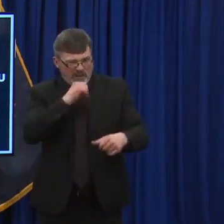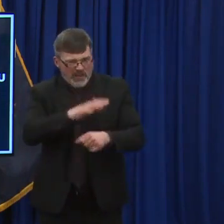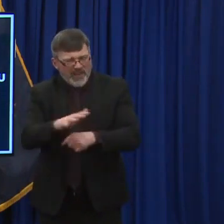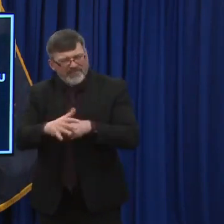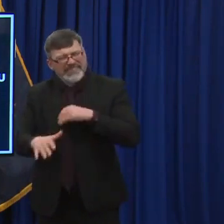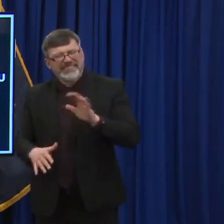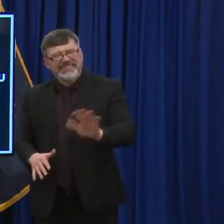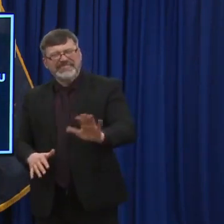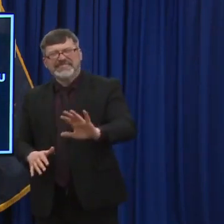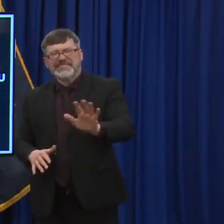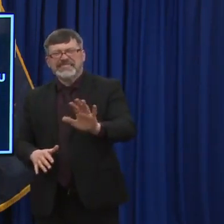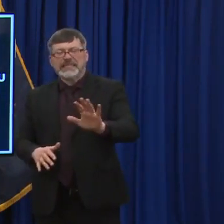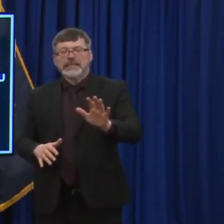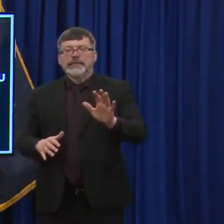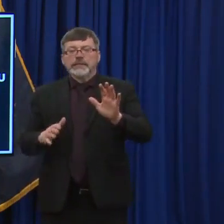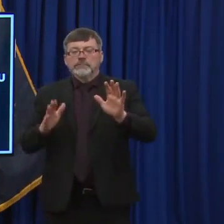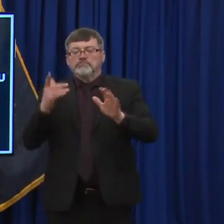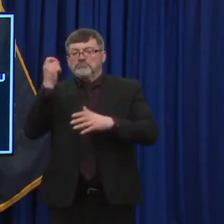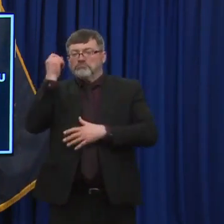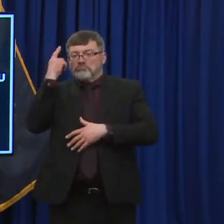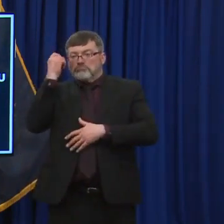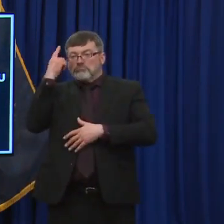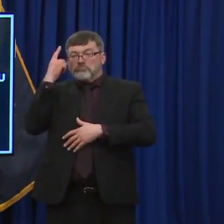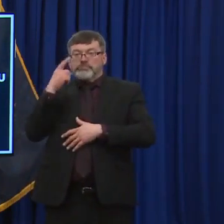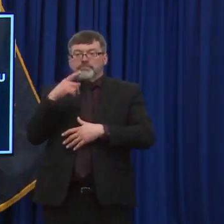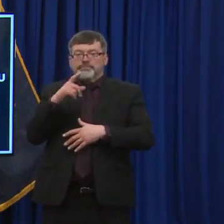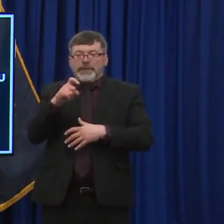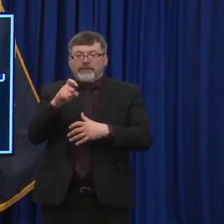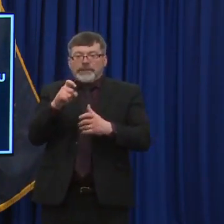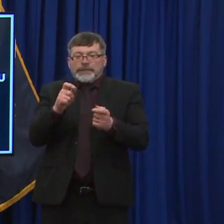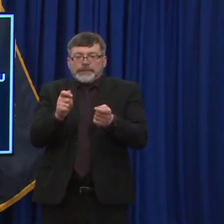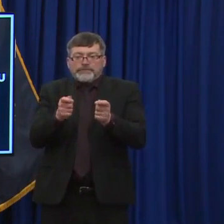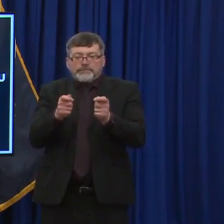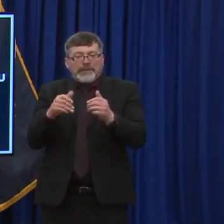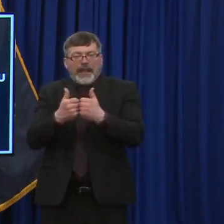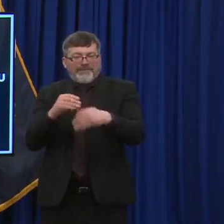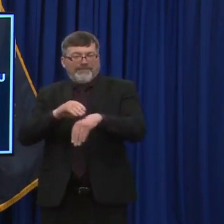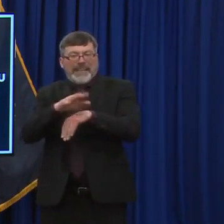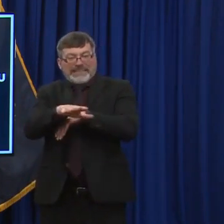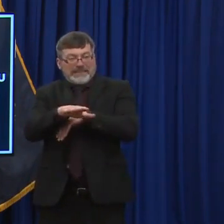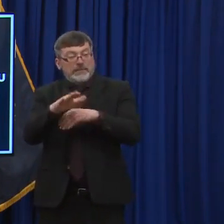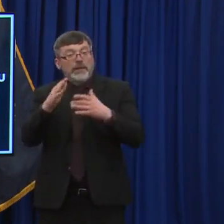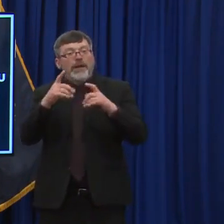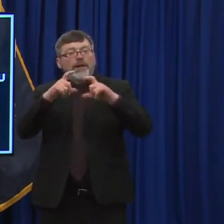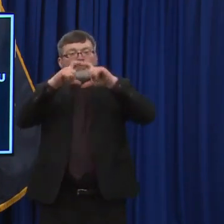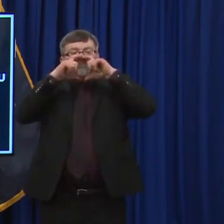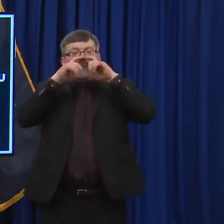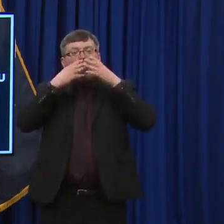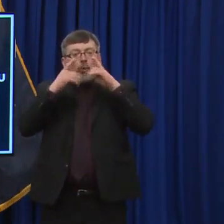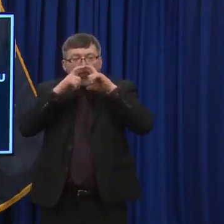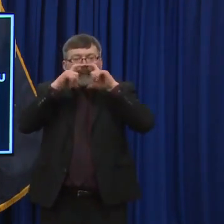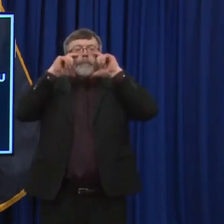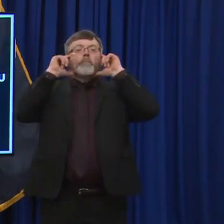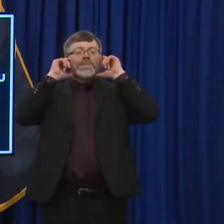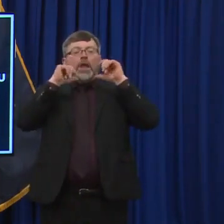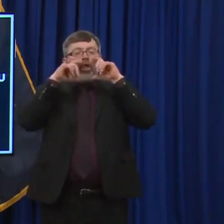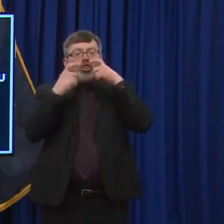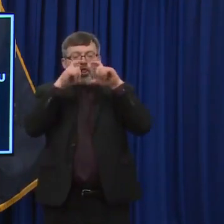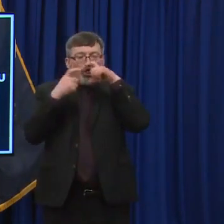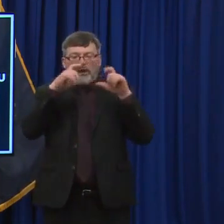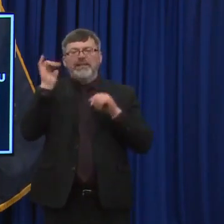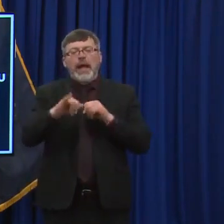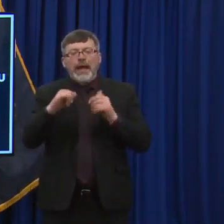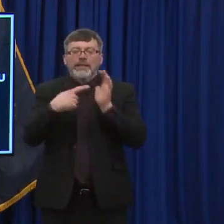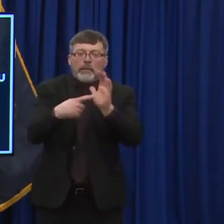sure that they're fitting their PPE appropriately, you know, there's some recommendations around that, but, um, there was nothing glaringly negative or anything like that.